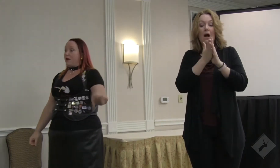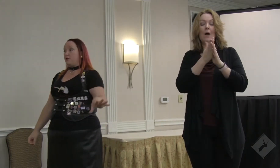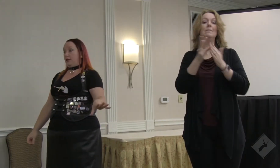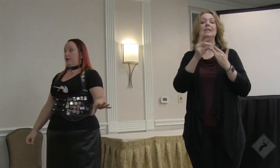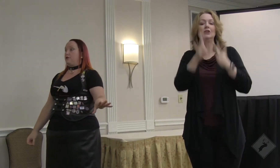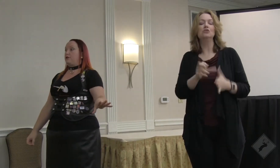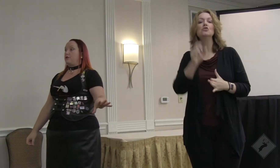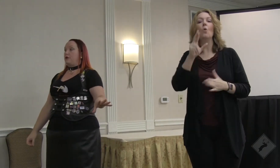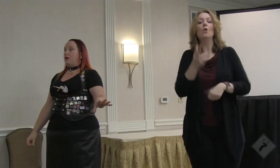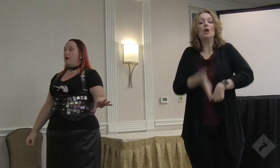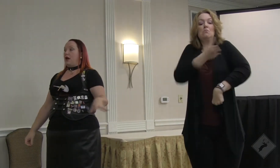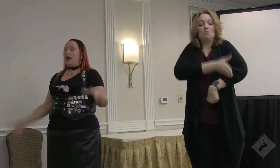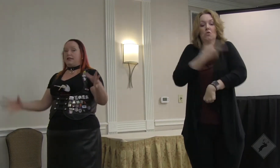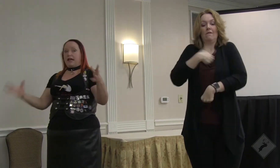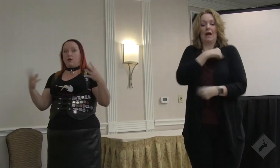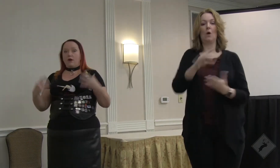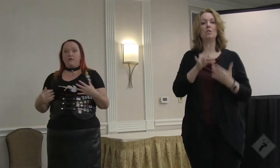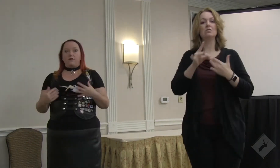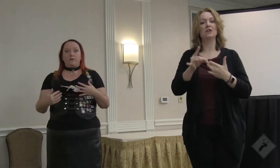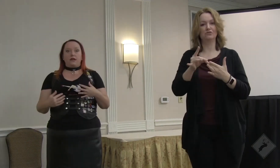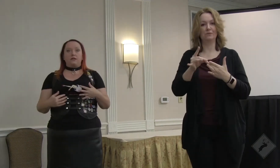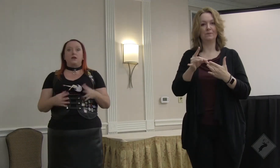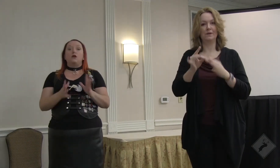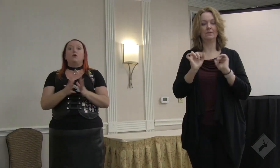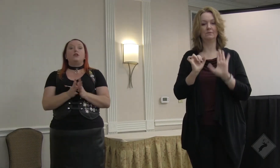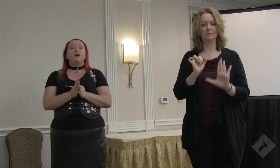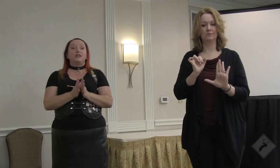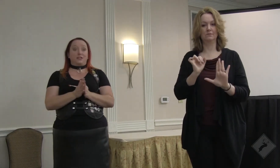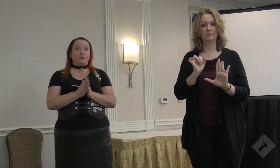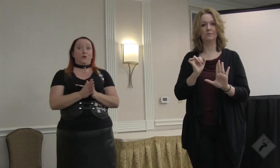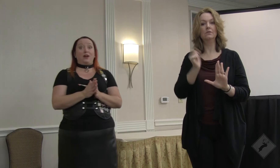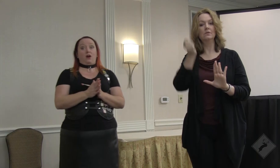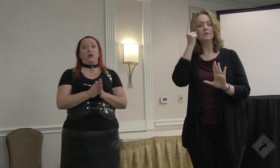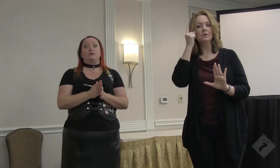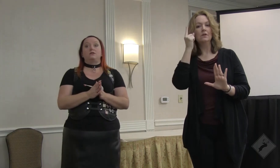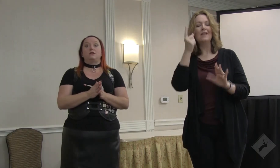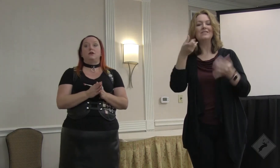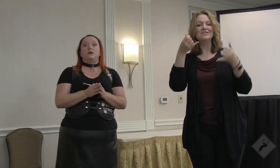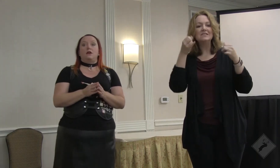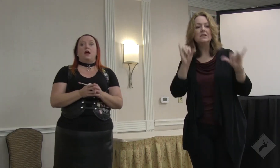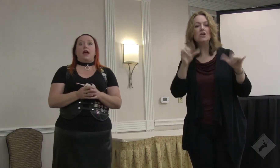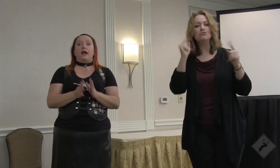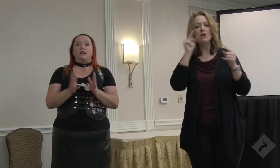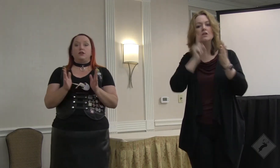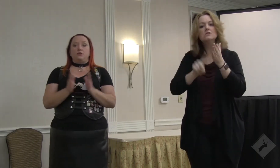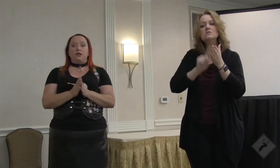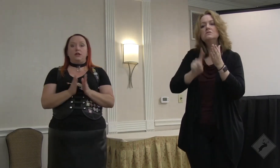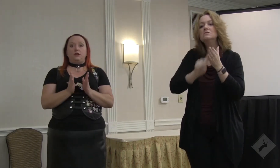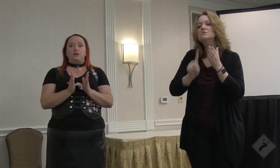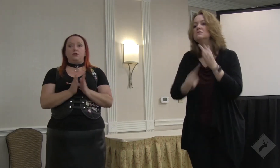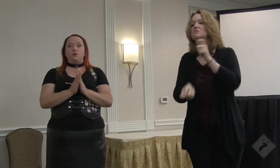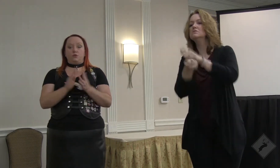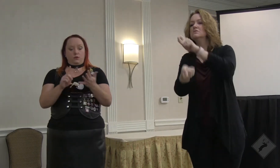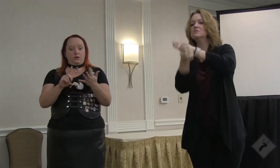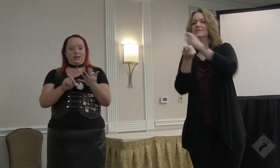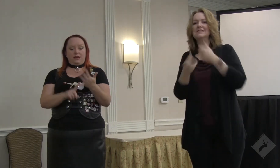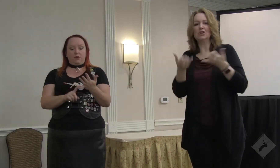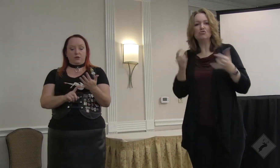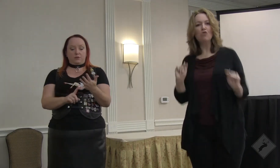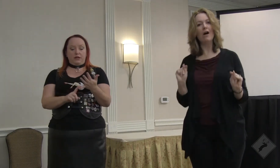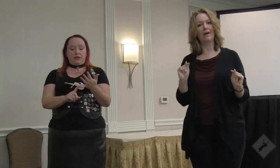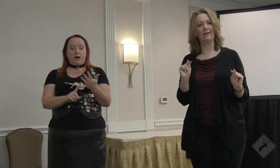how to be better leaders. And take away from this, the witch hunt is still going on. And you need to